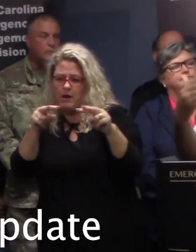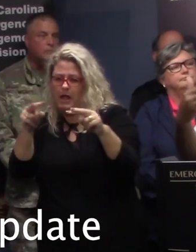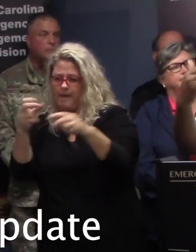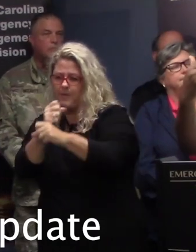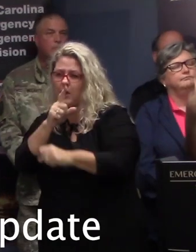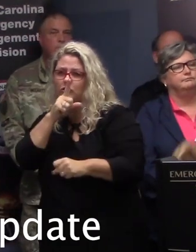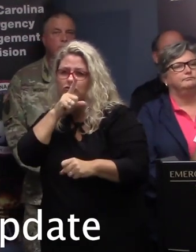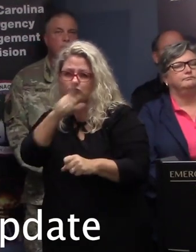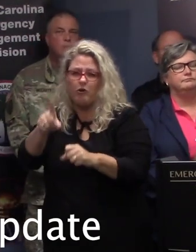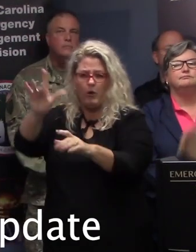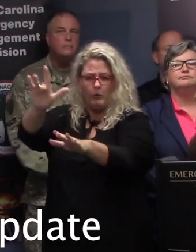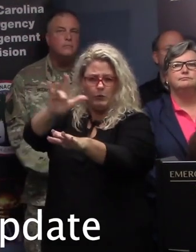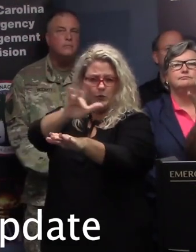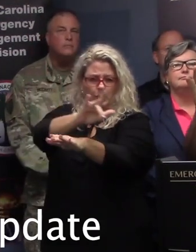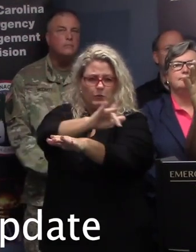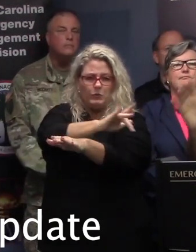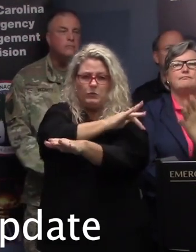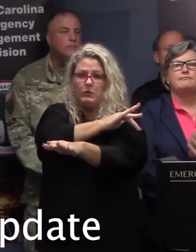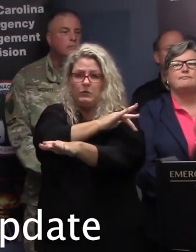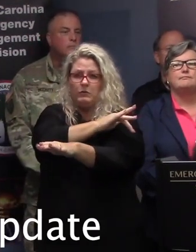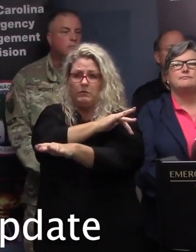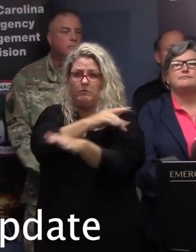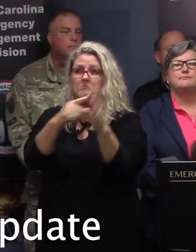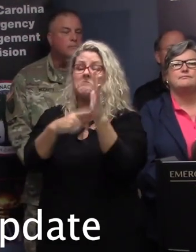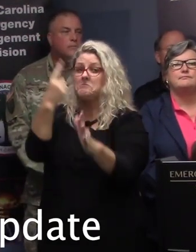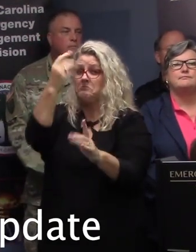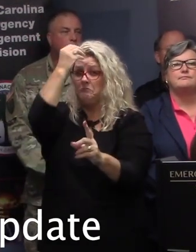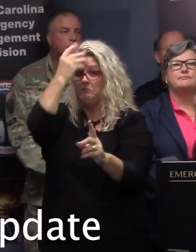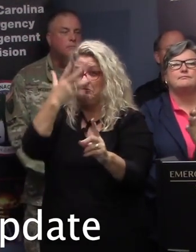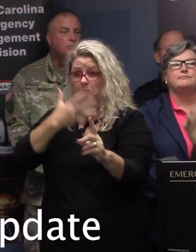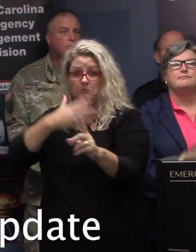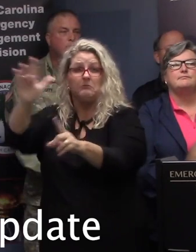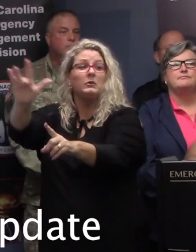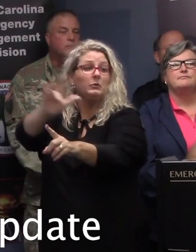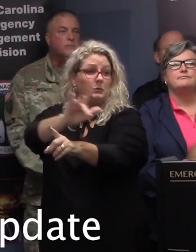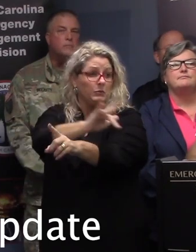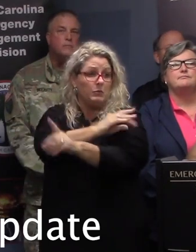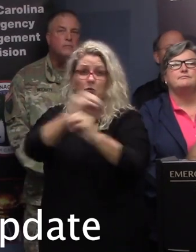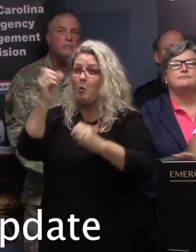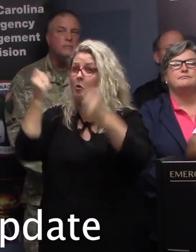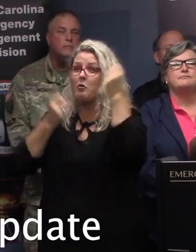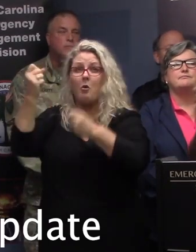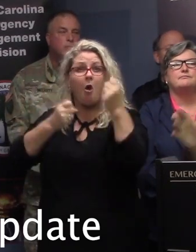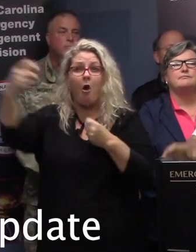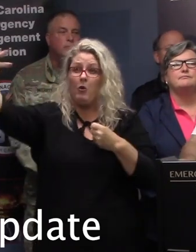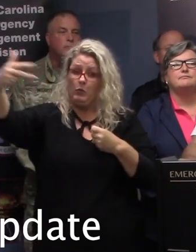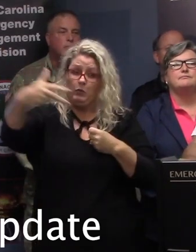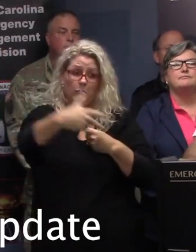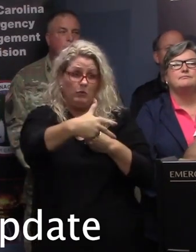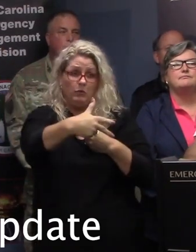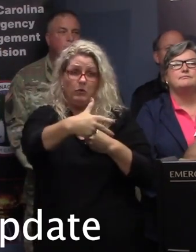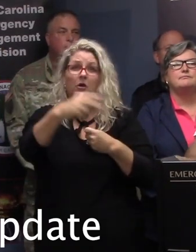reverted side is clear. Once we ascertain that the reverted side is clear, the first vehicles onto the reverted